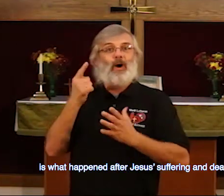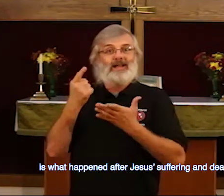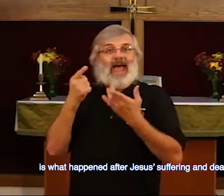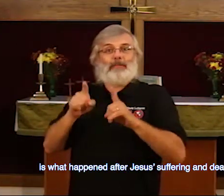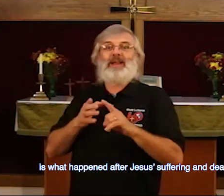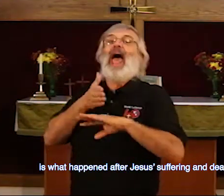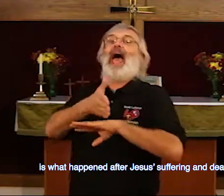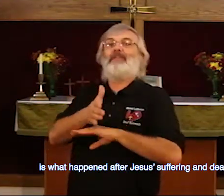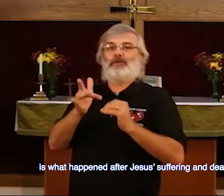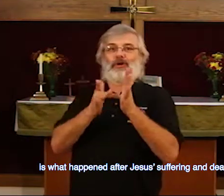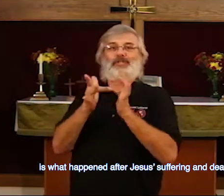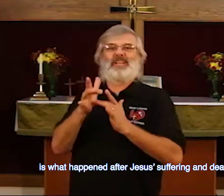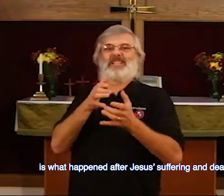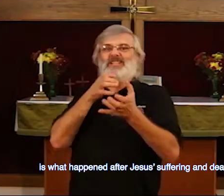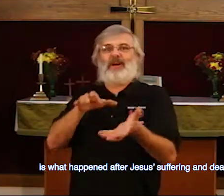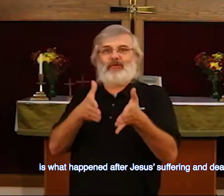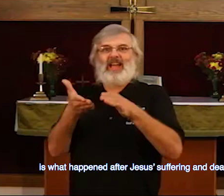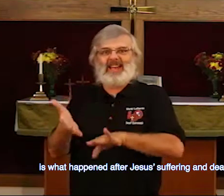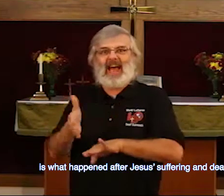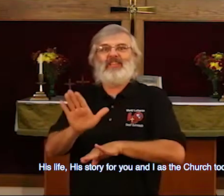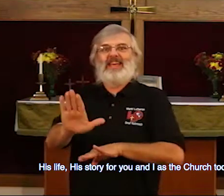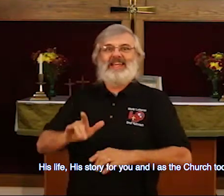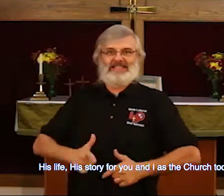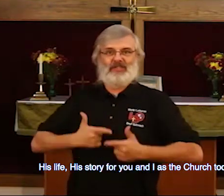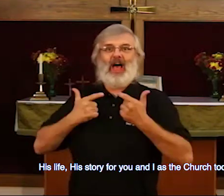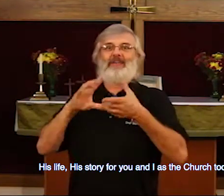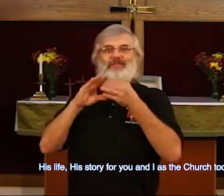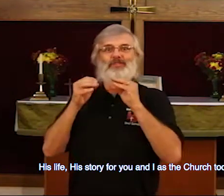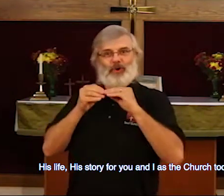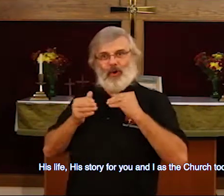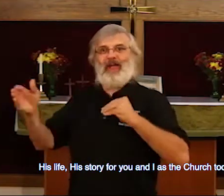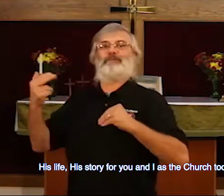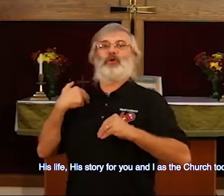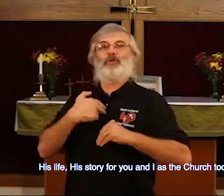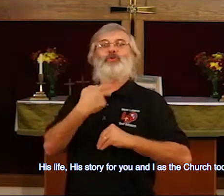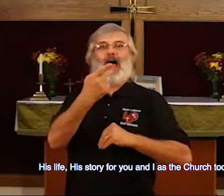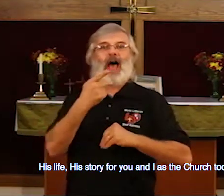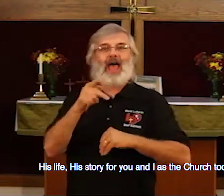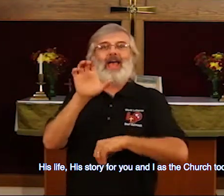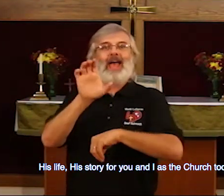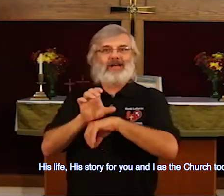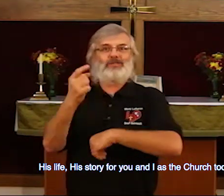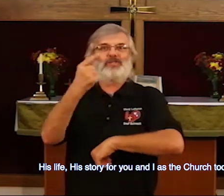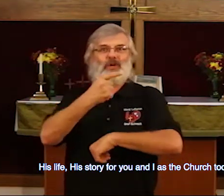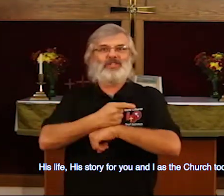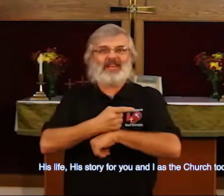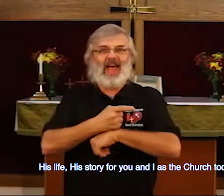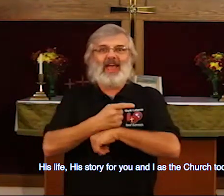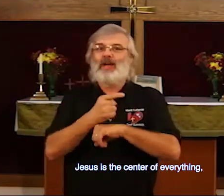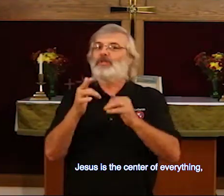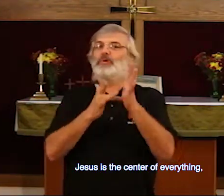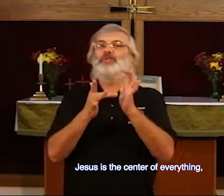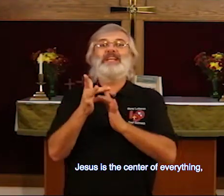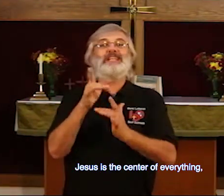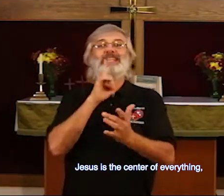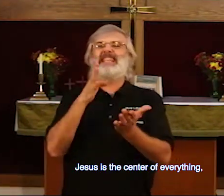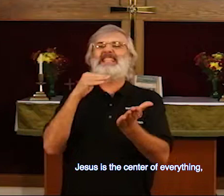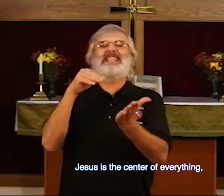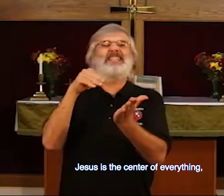what happened after Jesus' suffering and death. He's life, his story, and for you and I, as the church today. So, Jesus is the